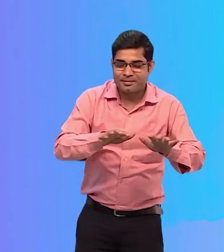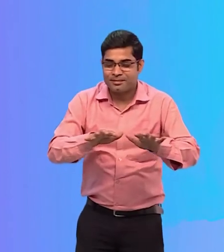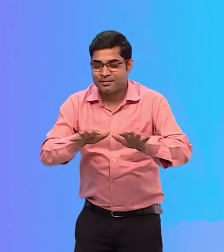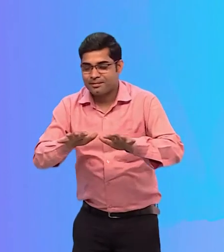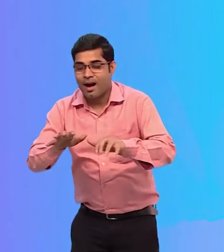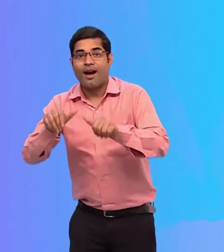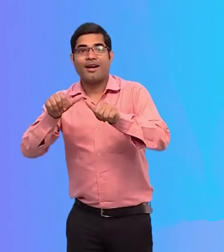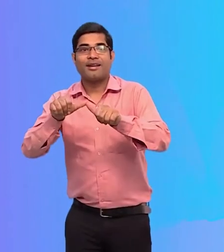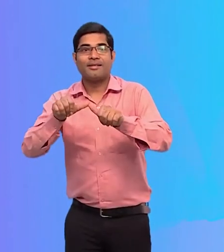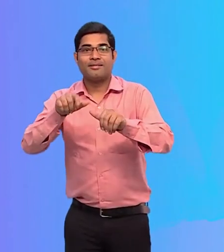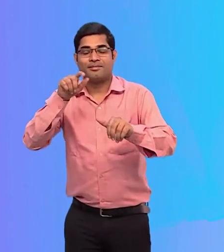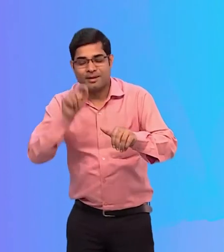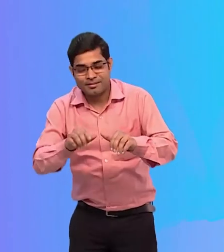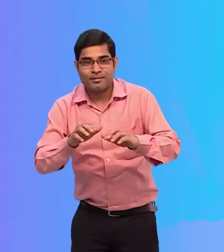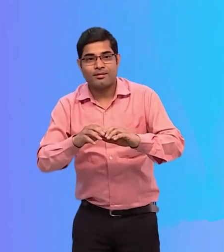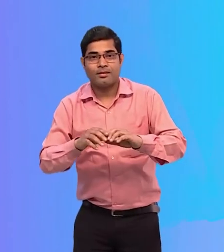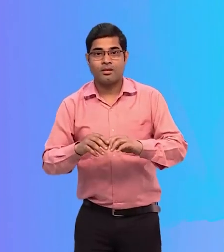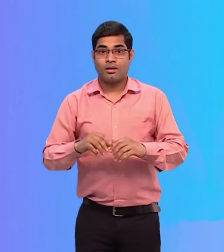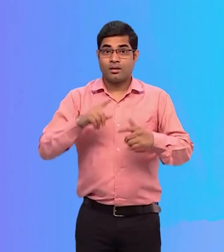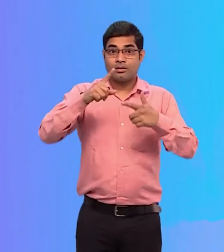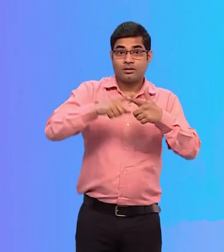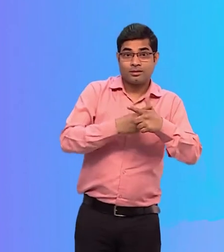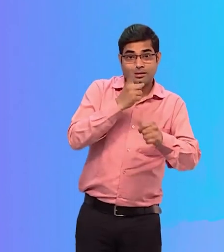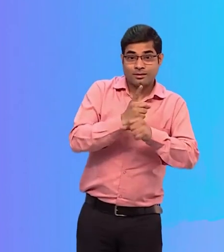-E Good!